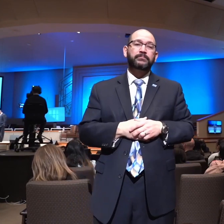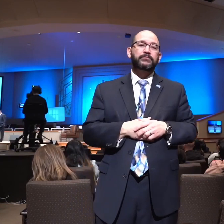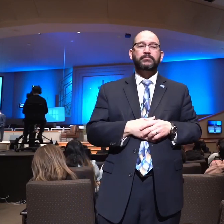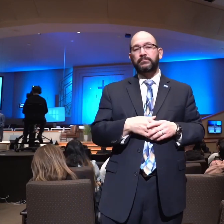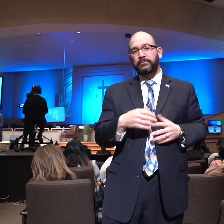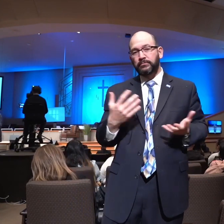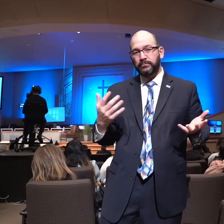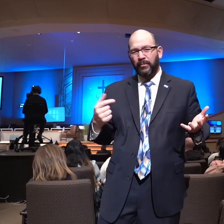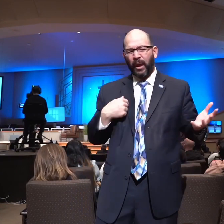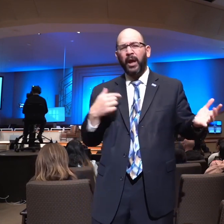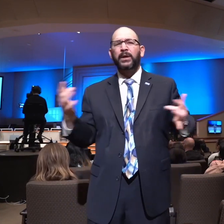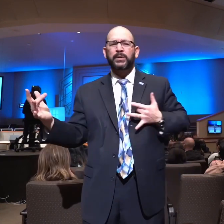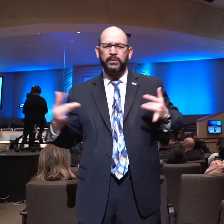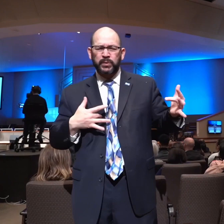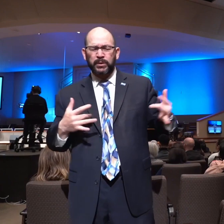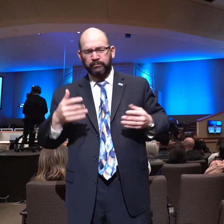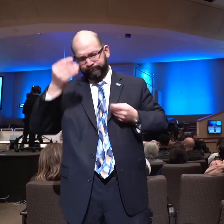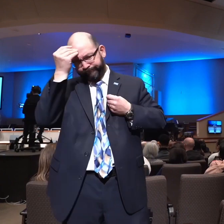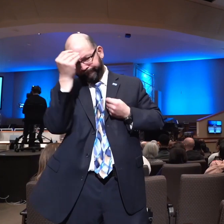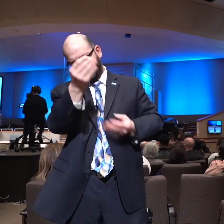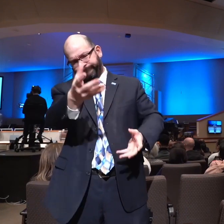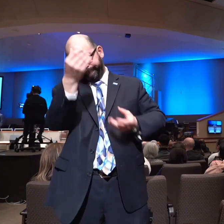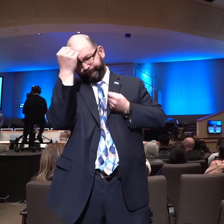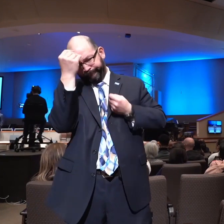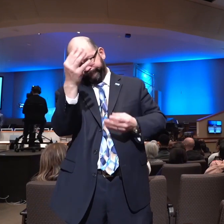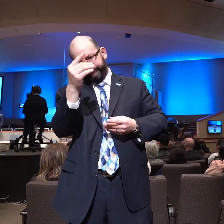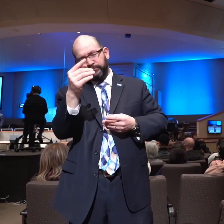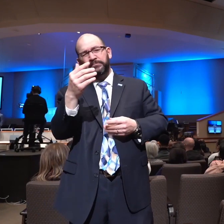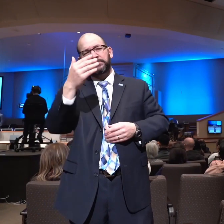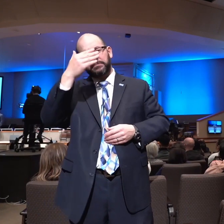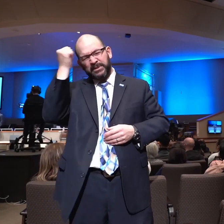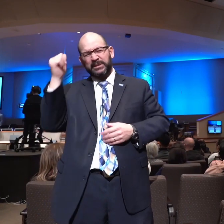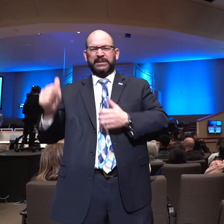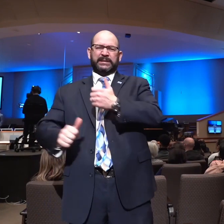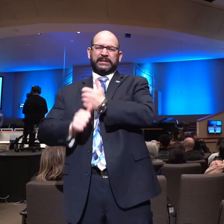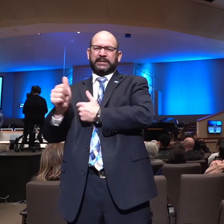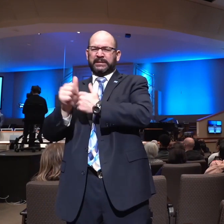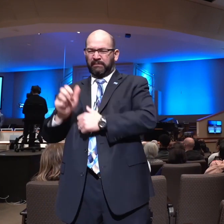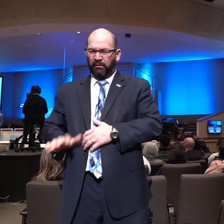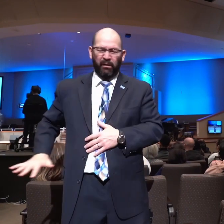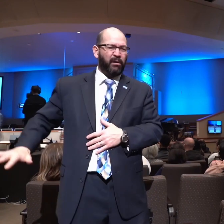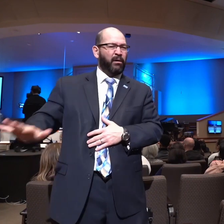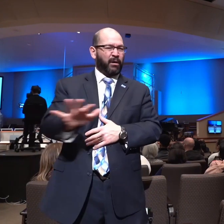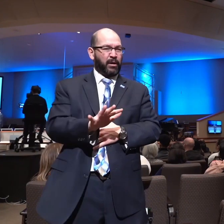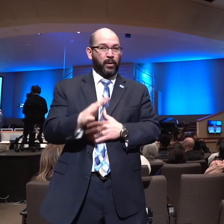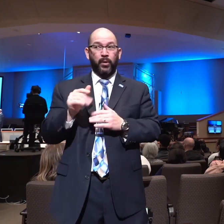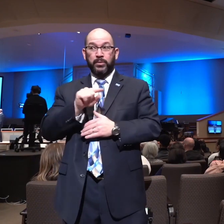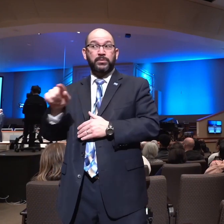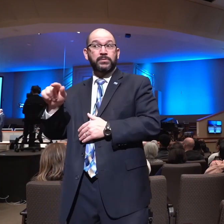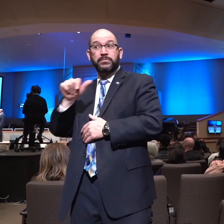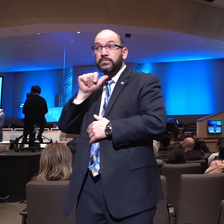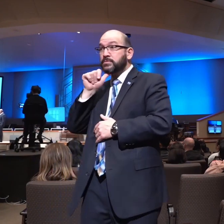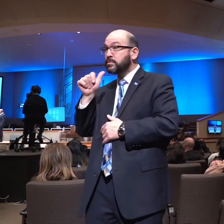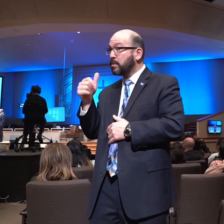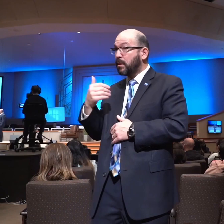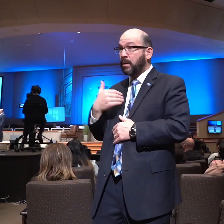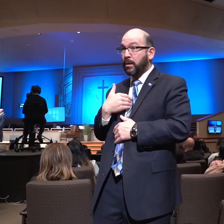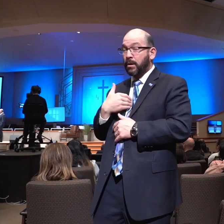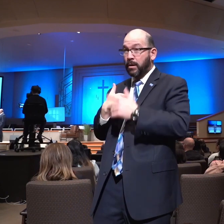concerns I shared with him about some safety issues and I hope none of you got a ticket. I asked him to have some black and whites on K and J